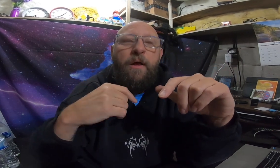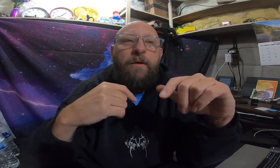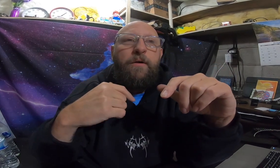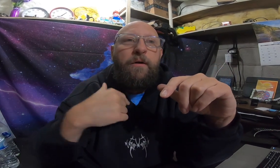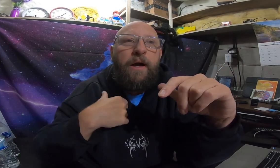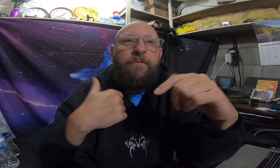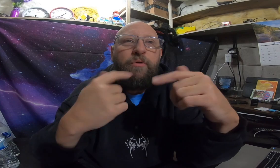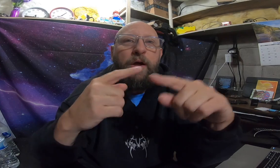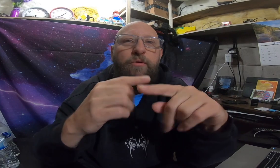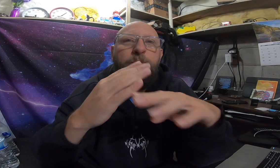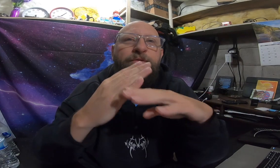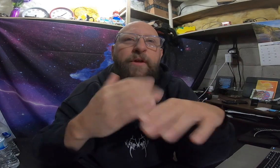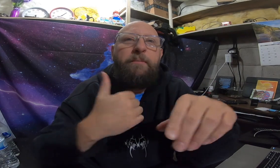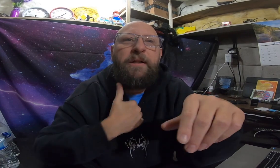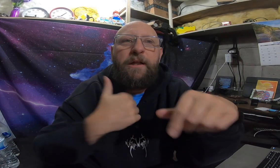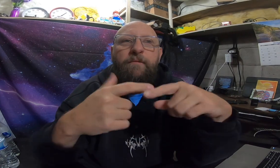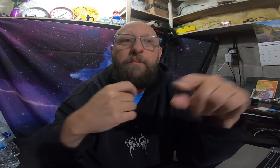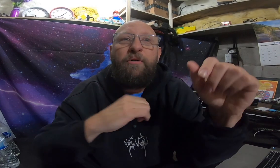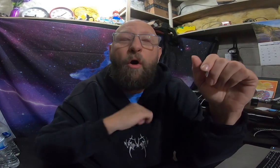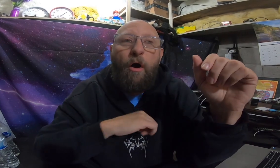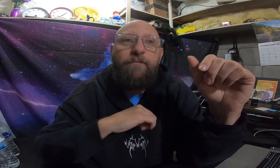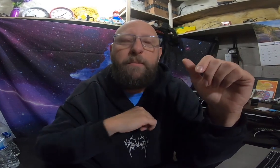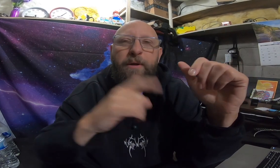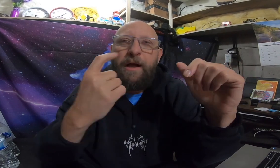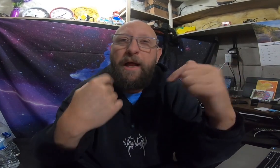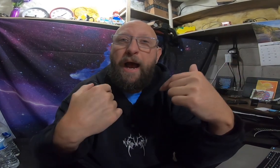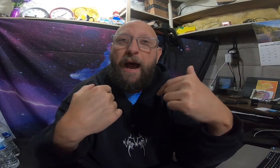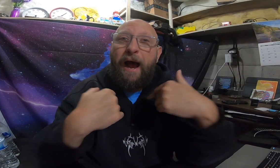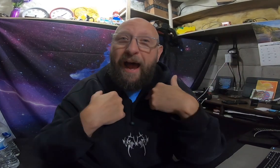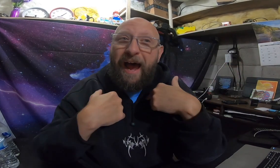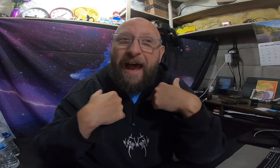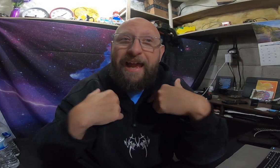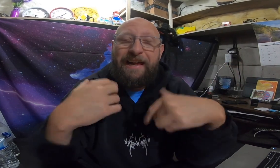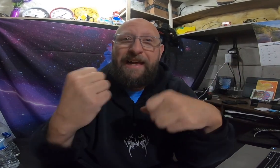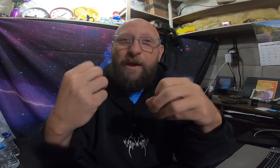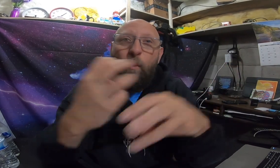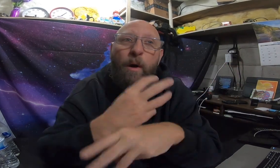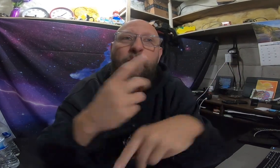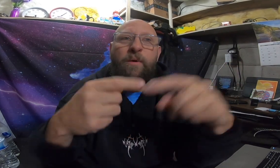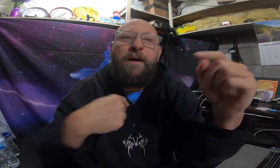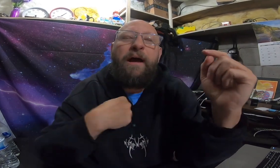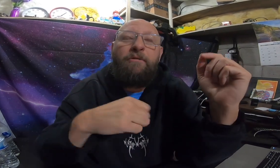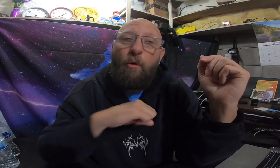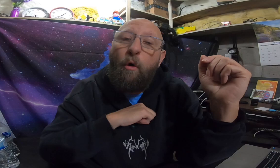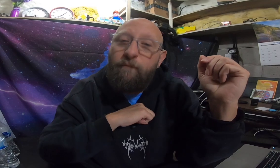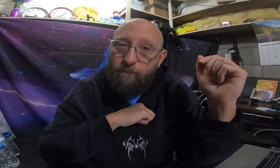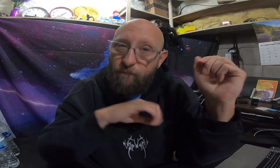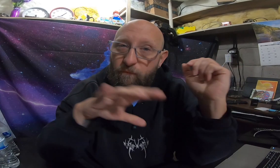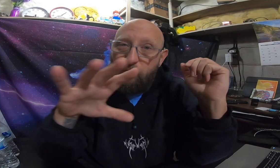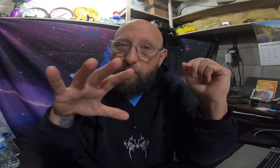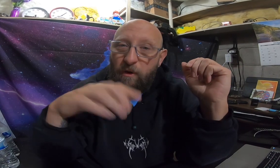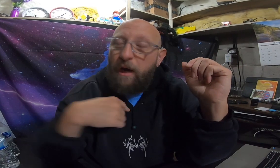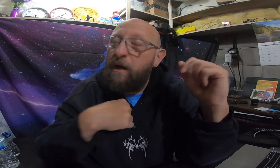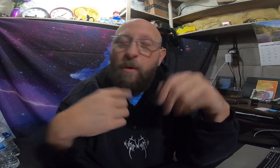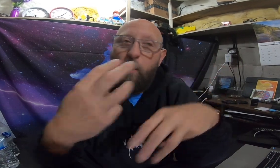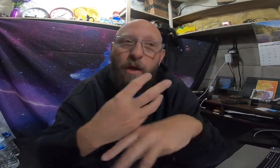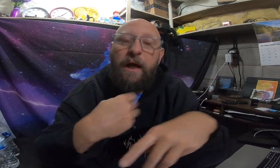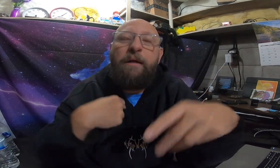you know, I'm trying to prevent myself from coughing, because I get worried when I cough. I get worried, I